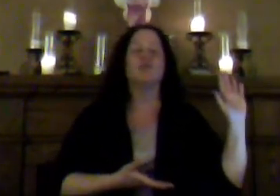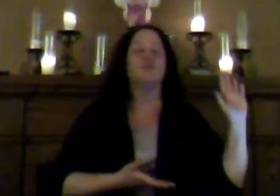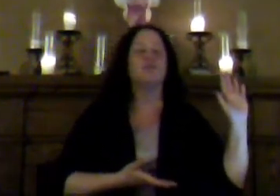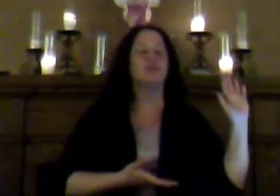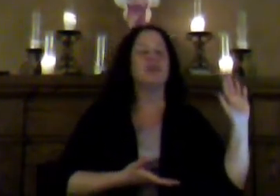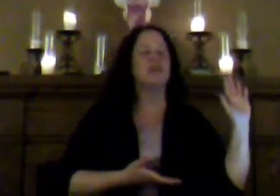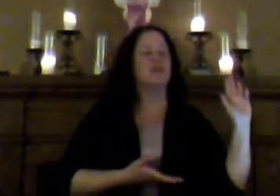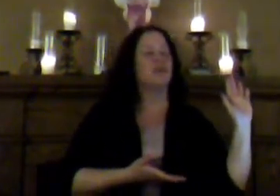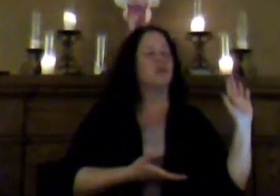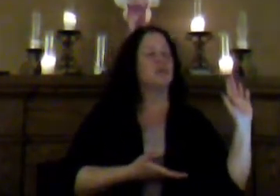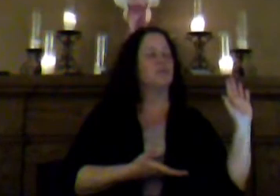from one another.